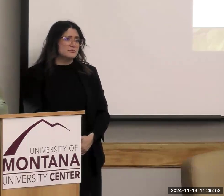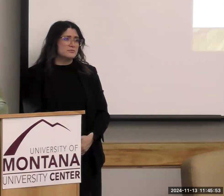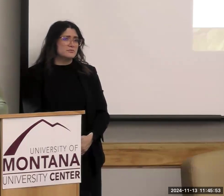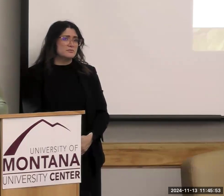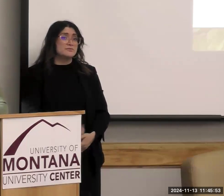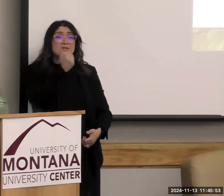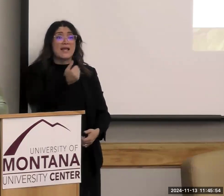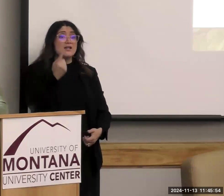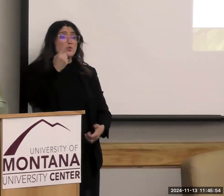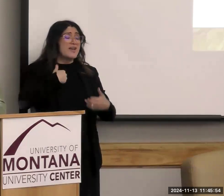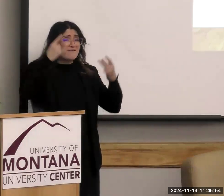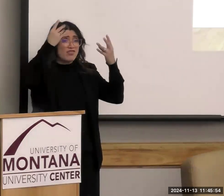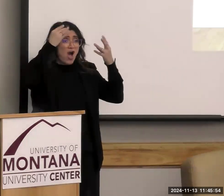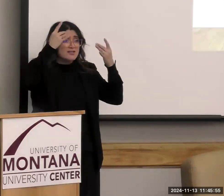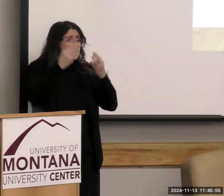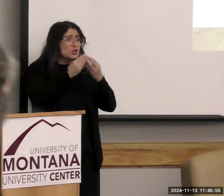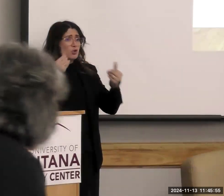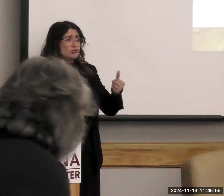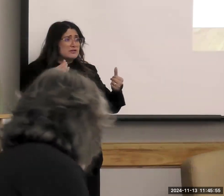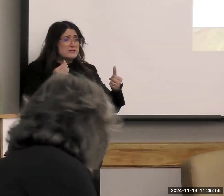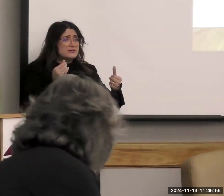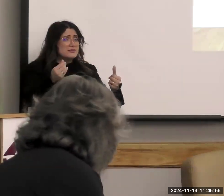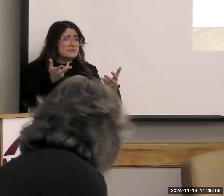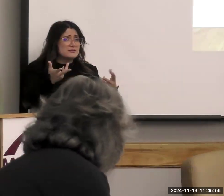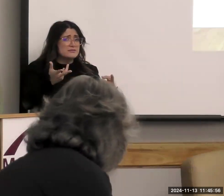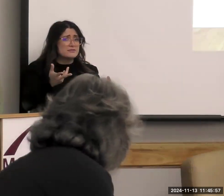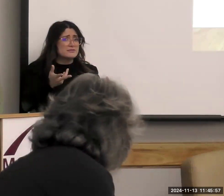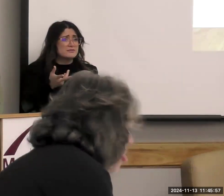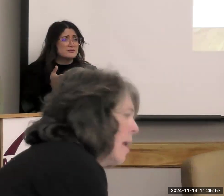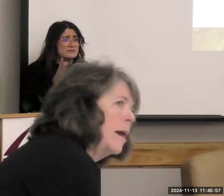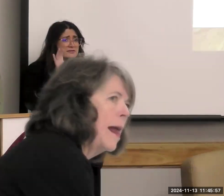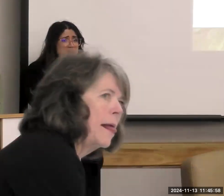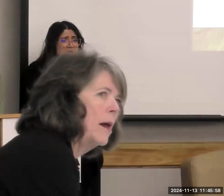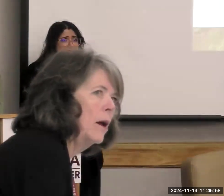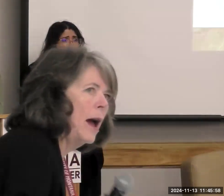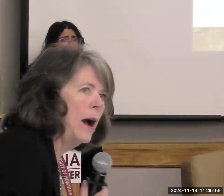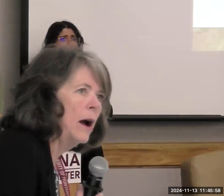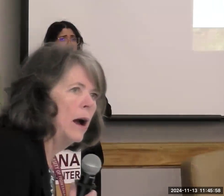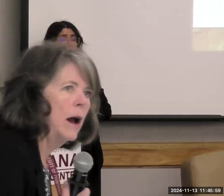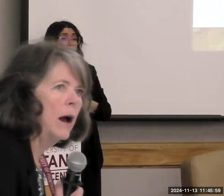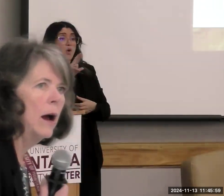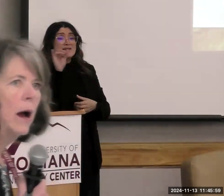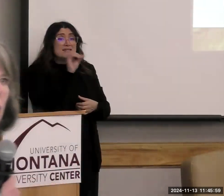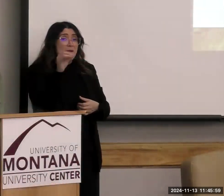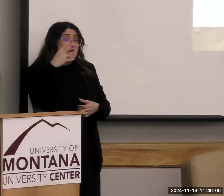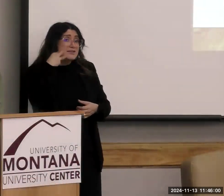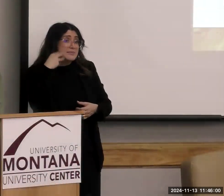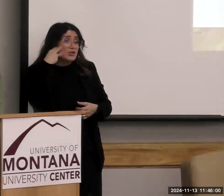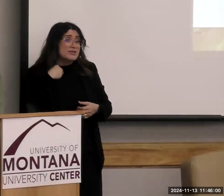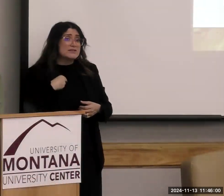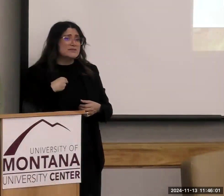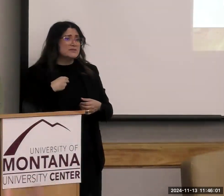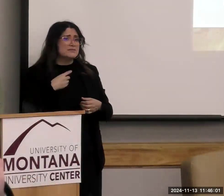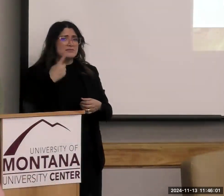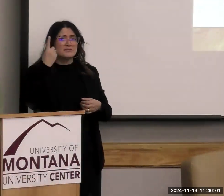Anybody have any thoughts on solutions to that? Or similar experiences? How did the,